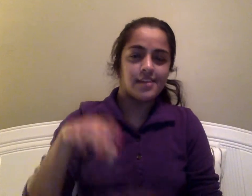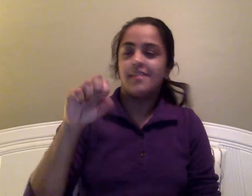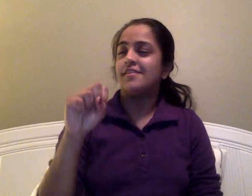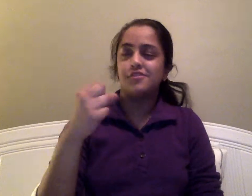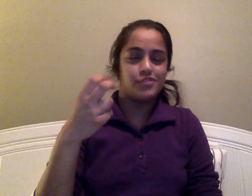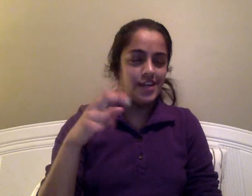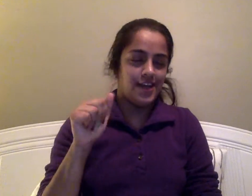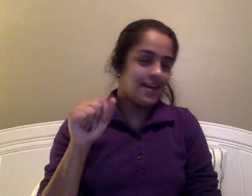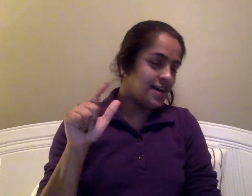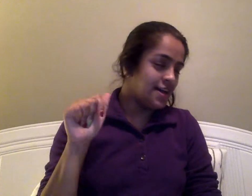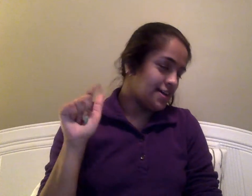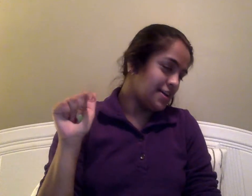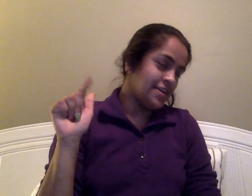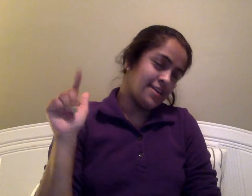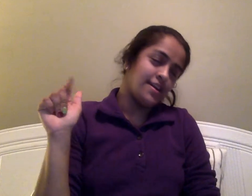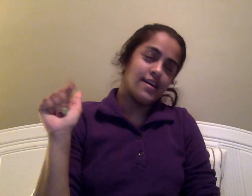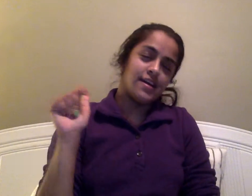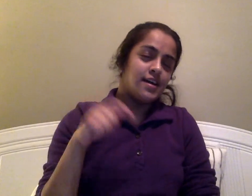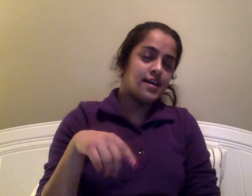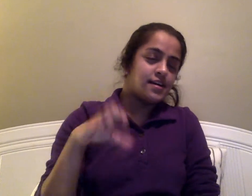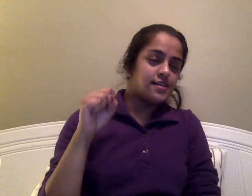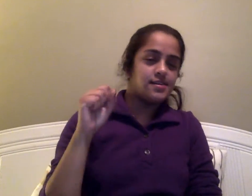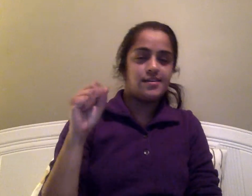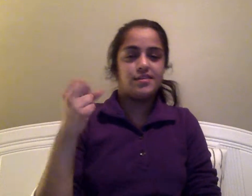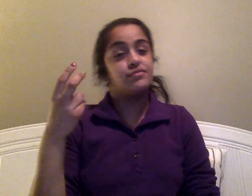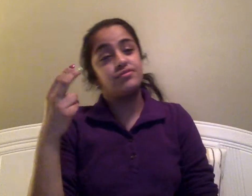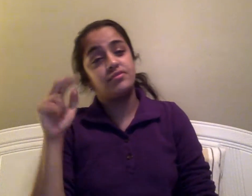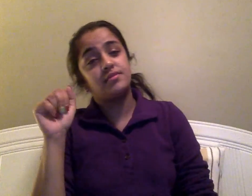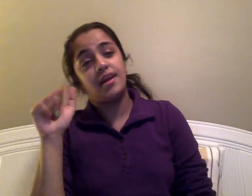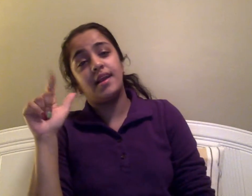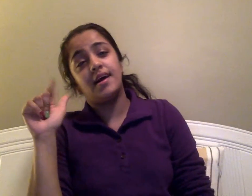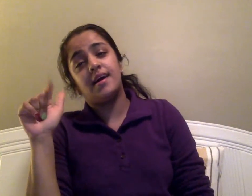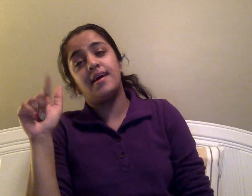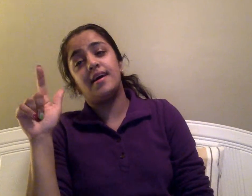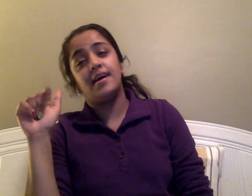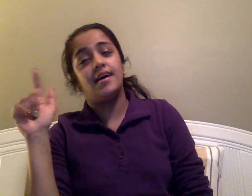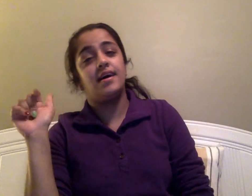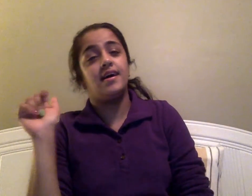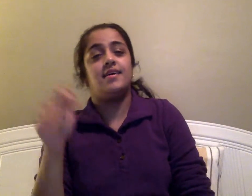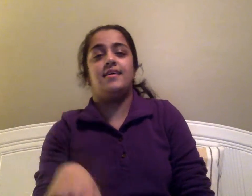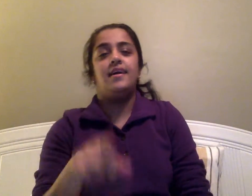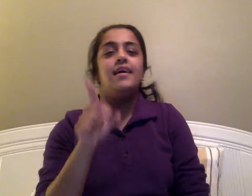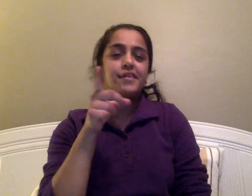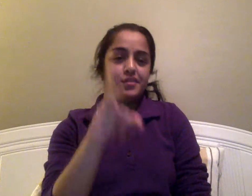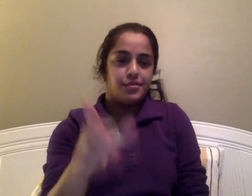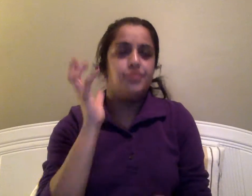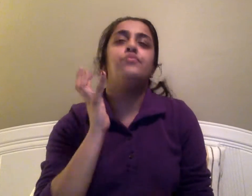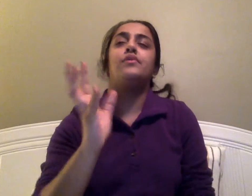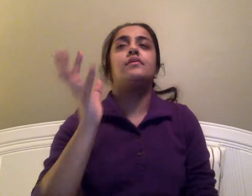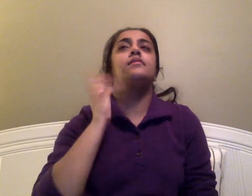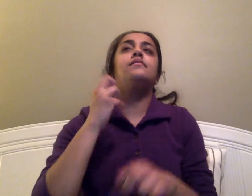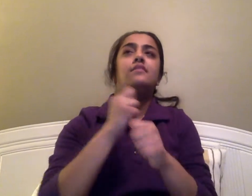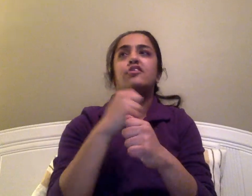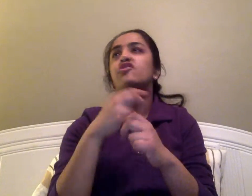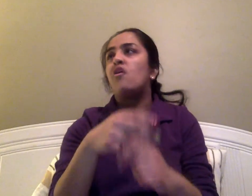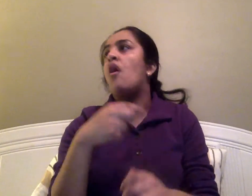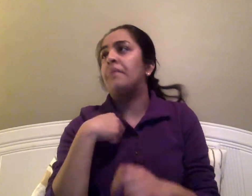Sha-la-la-la-la, sha-la-la-la-la, you used to call me